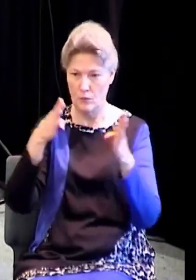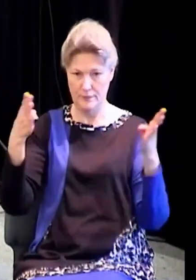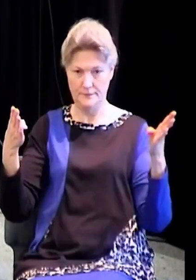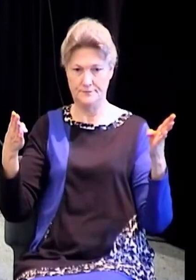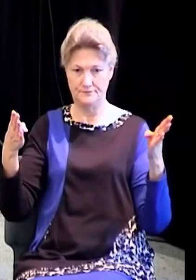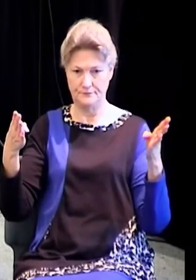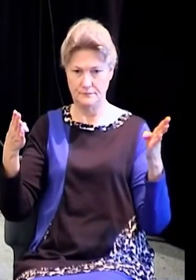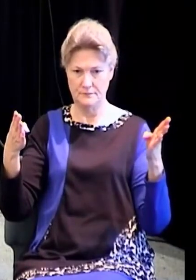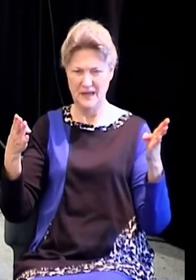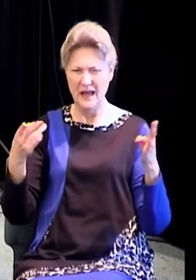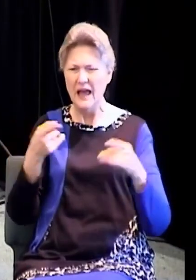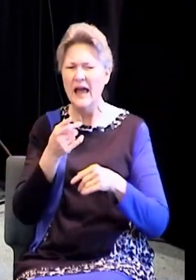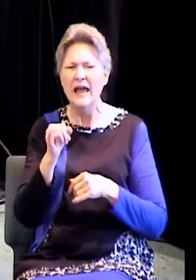If you're sitting here today wondering,